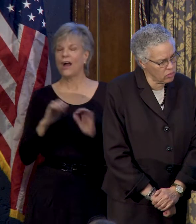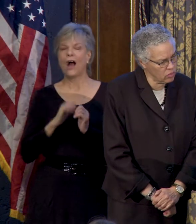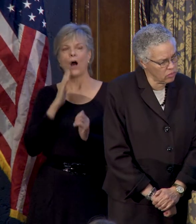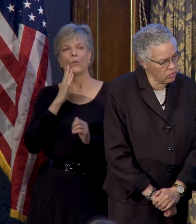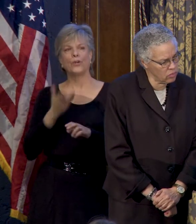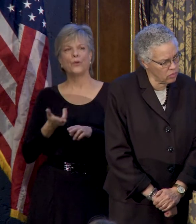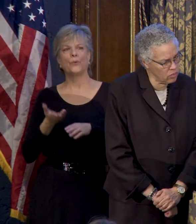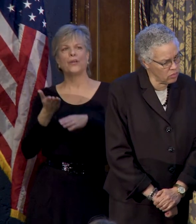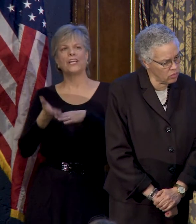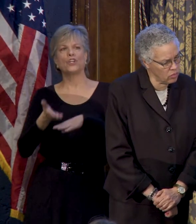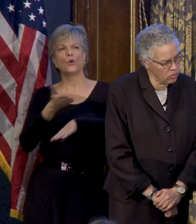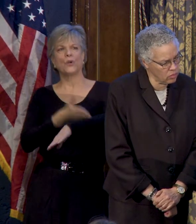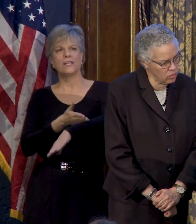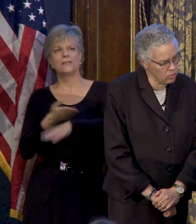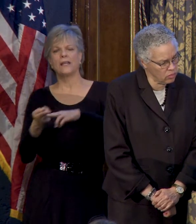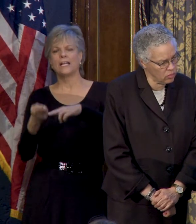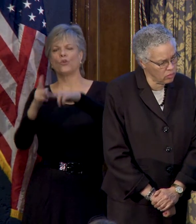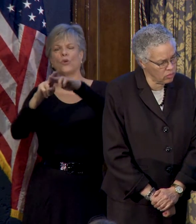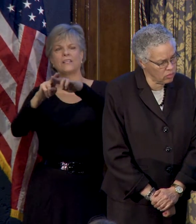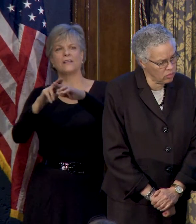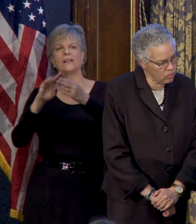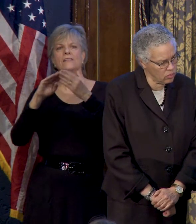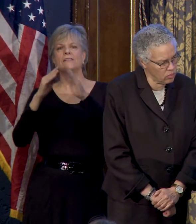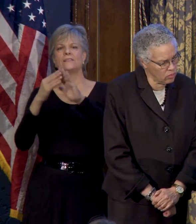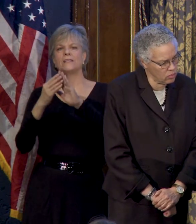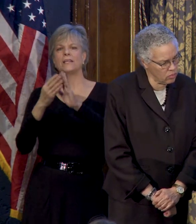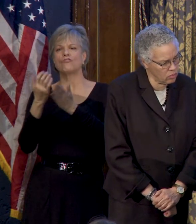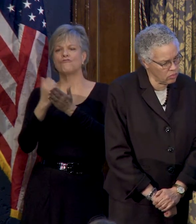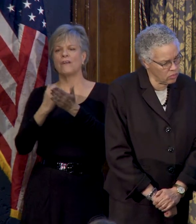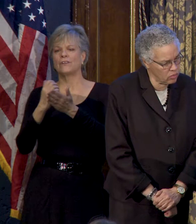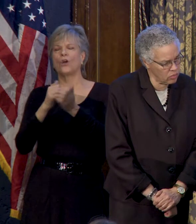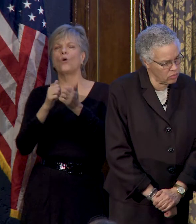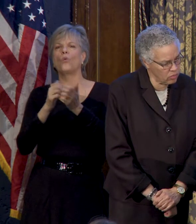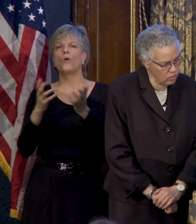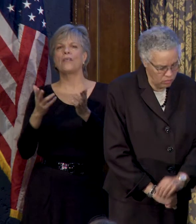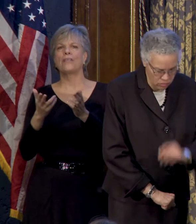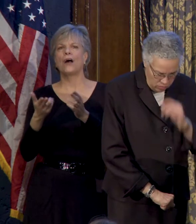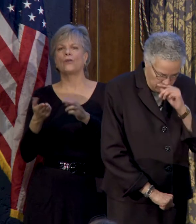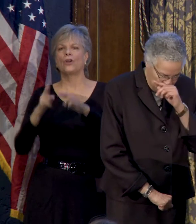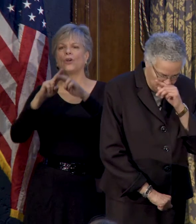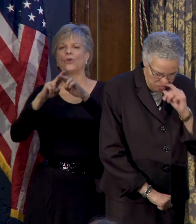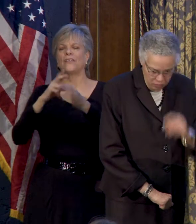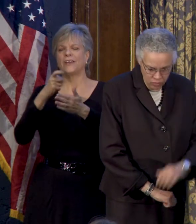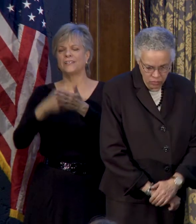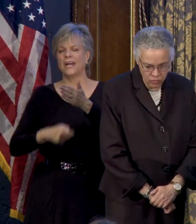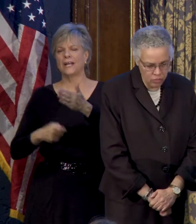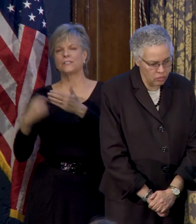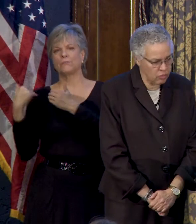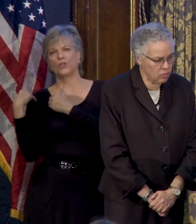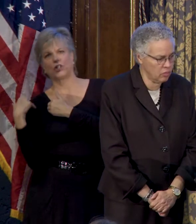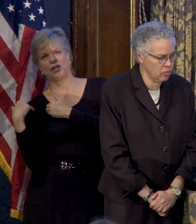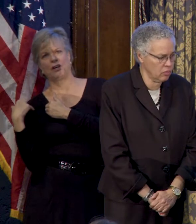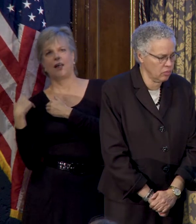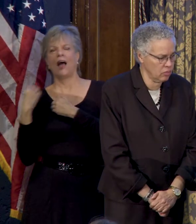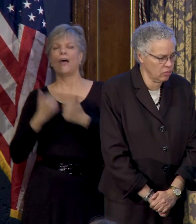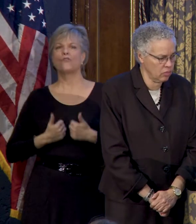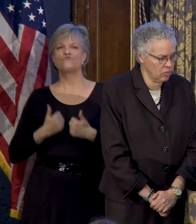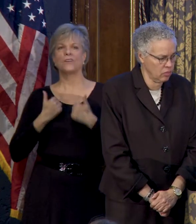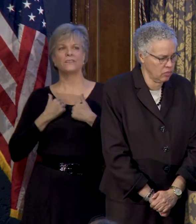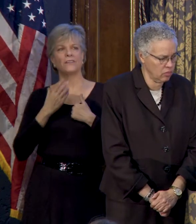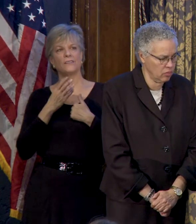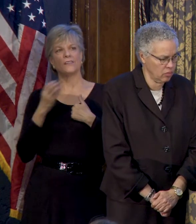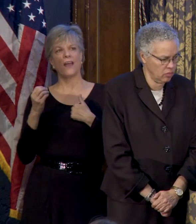increase city revenue without increasing the tax burden on the residents and business owners